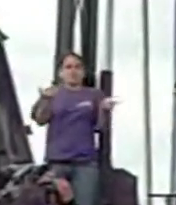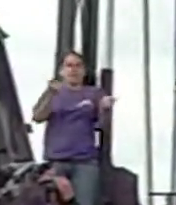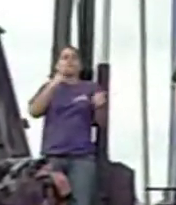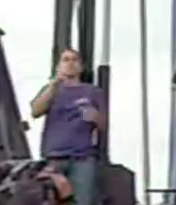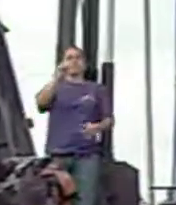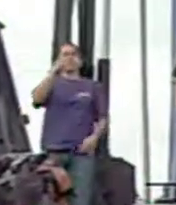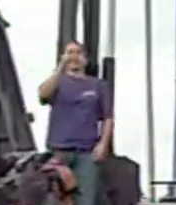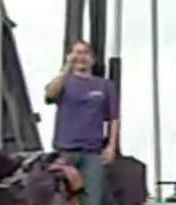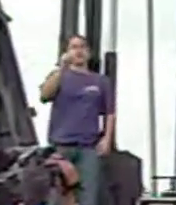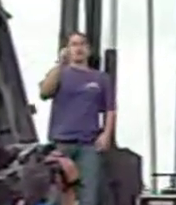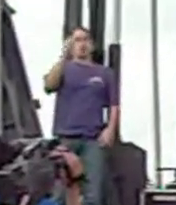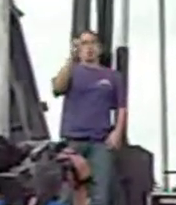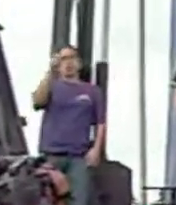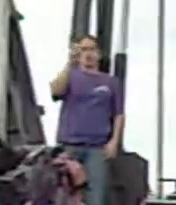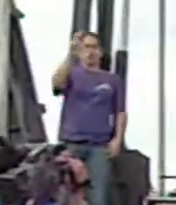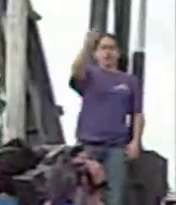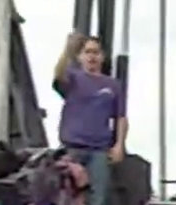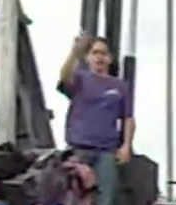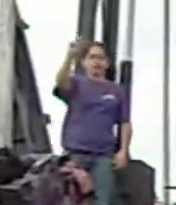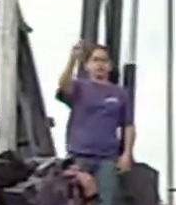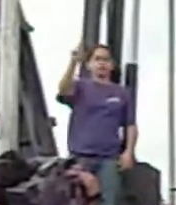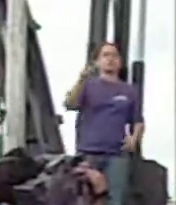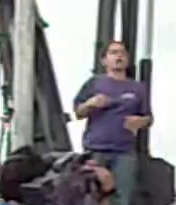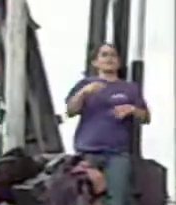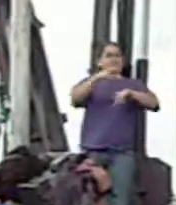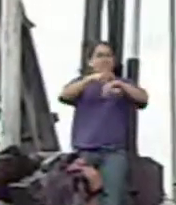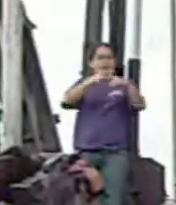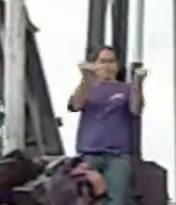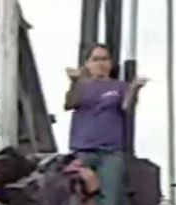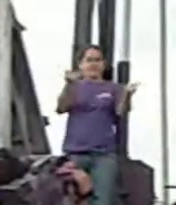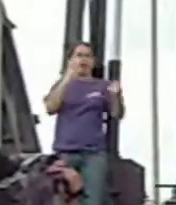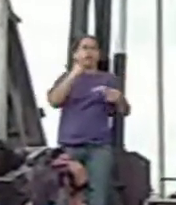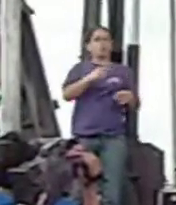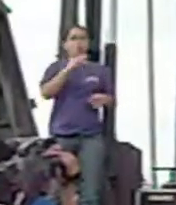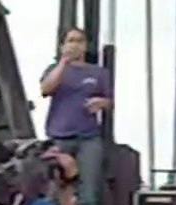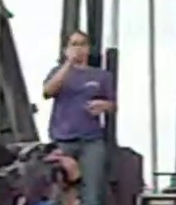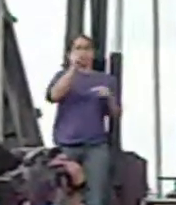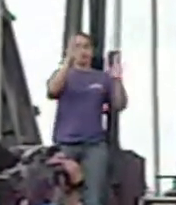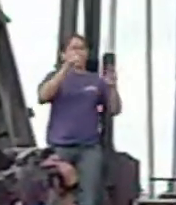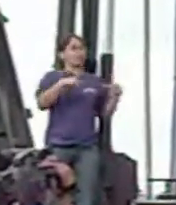Wonderland. The time has come for Morgan's Wonderland, and we love you, Morgan.